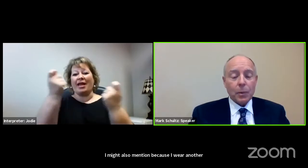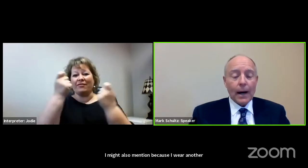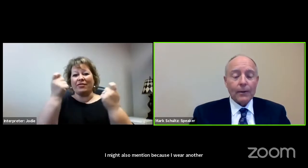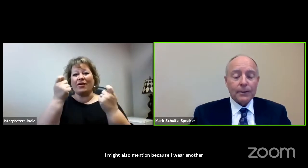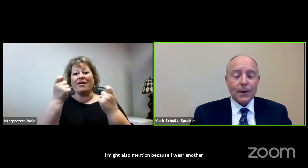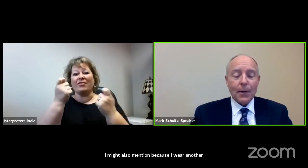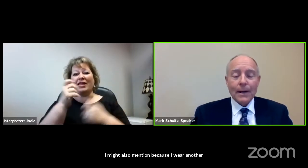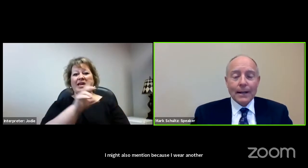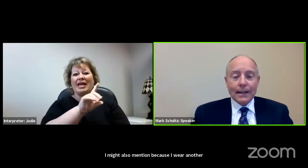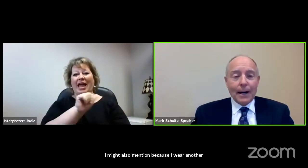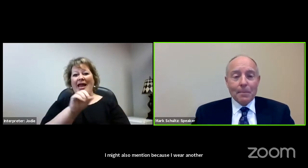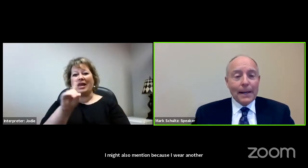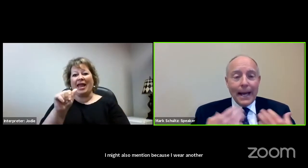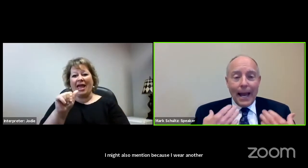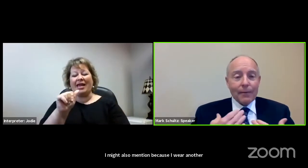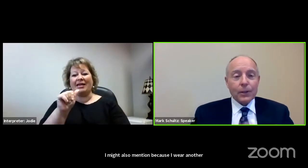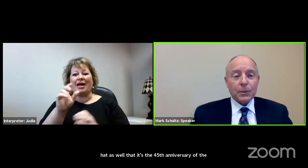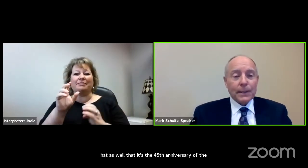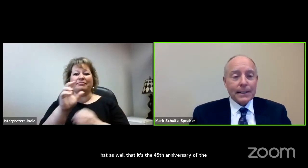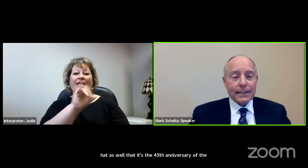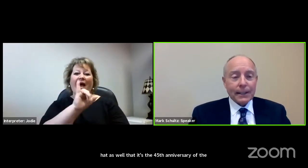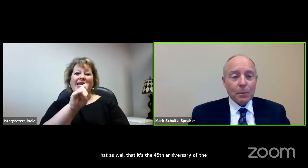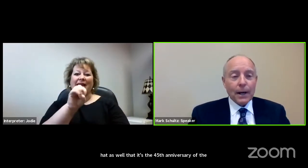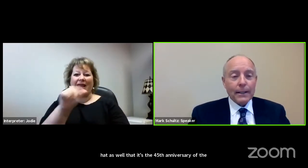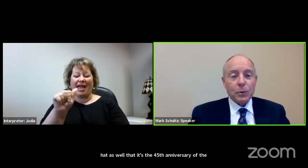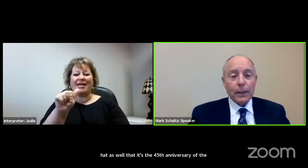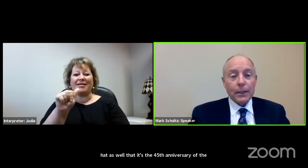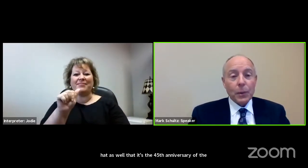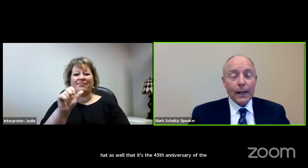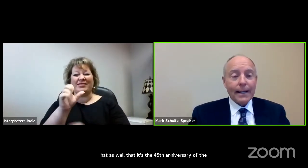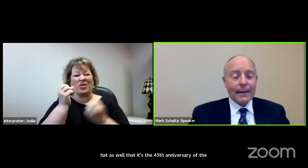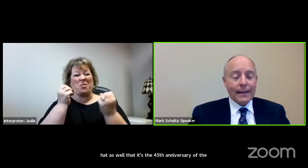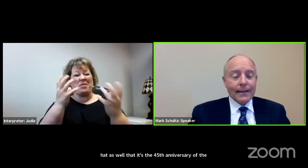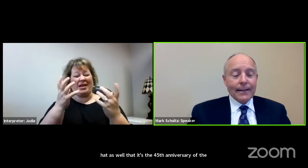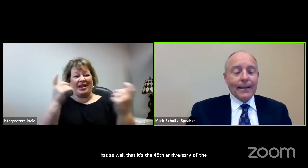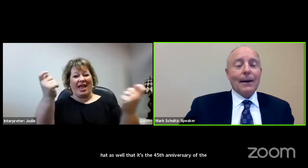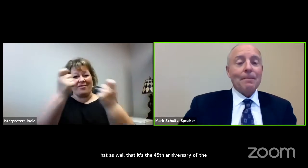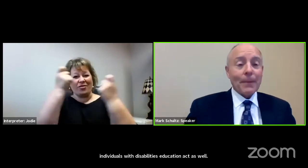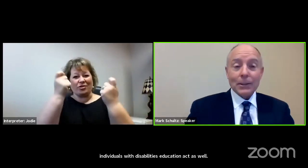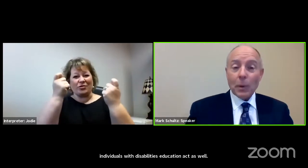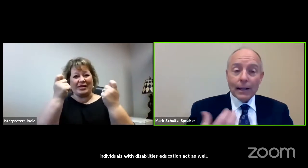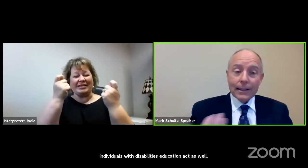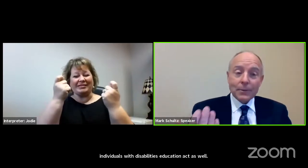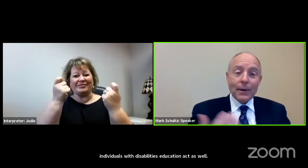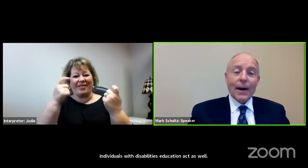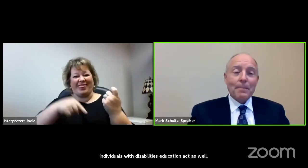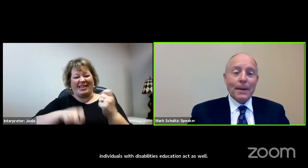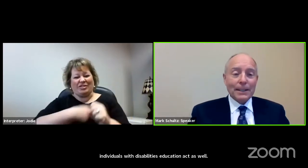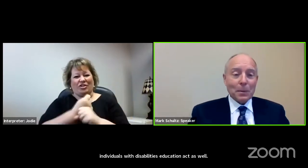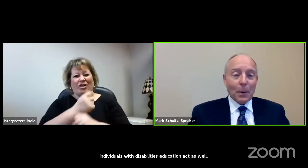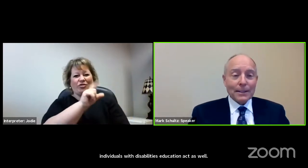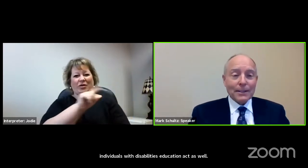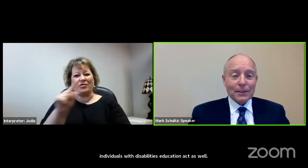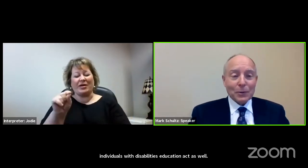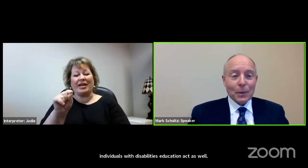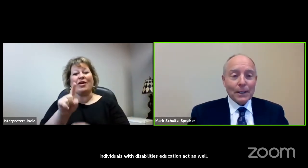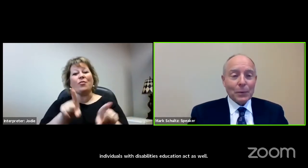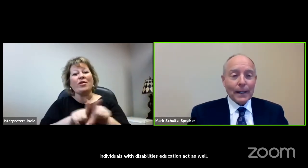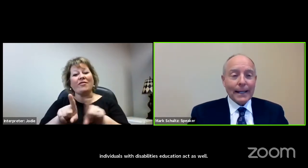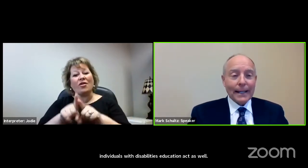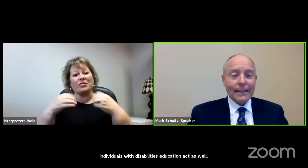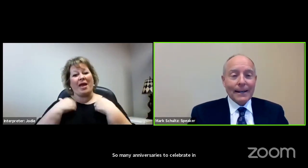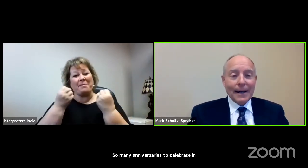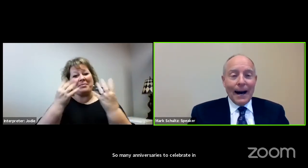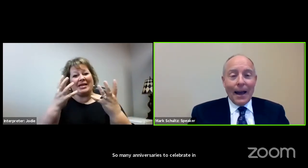Act as well so many anniversaries to celebrate in 2020 as well as we've had many surprises in